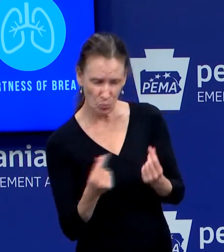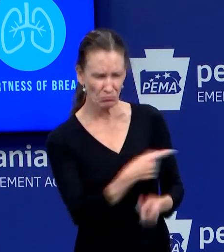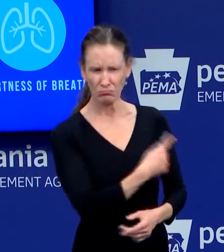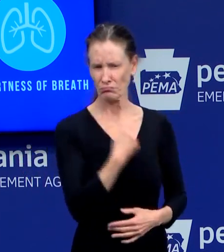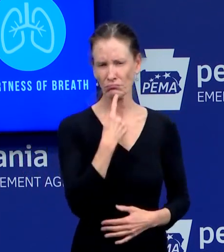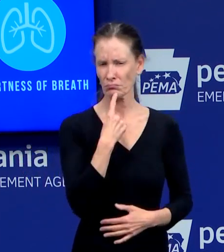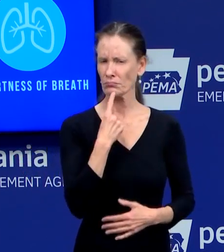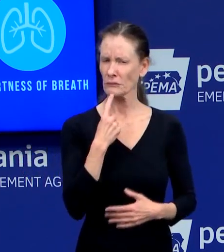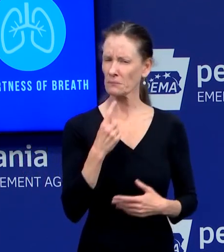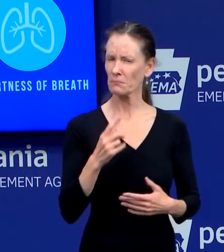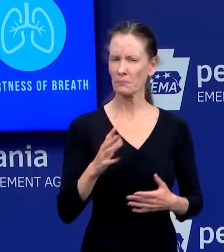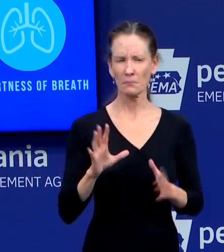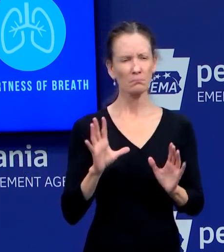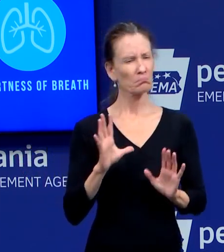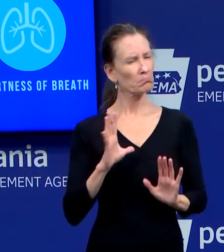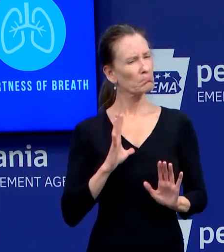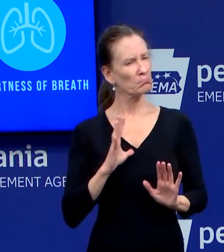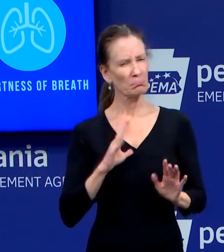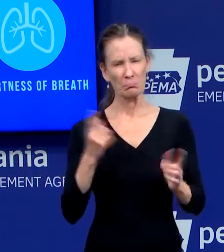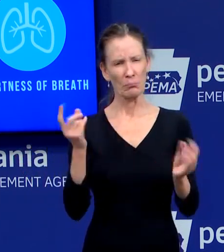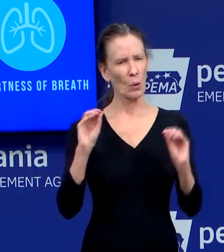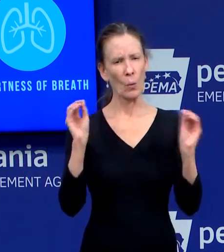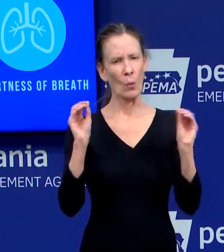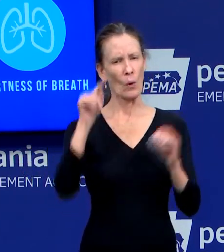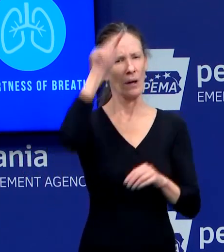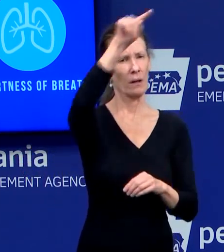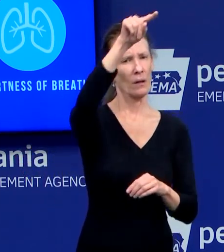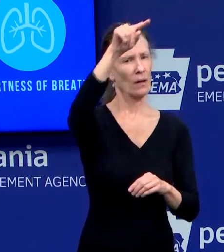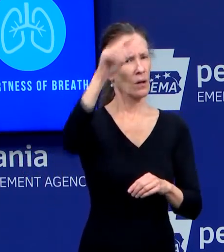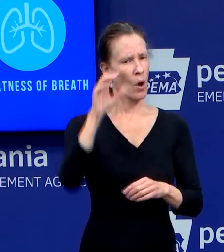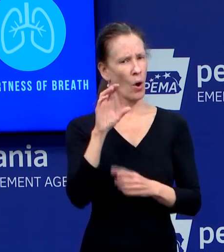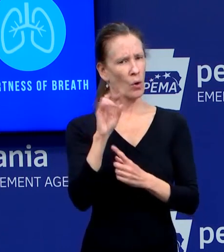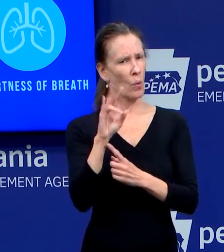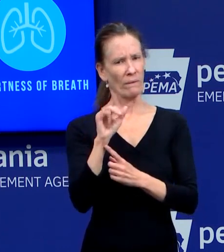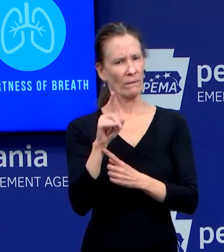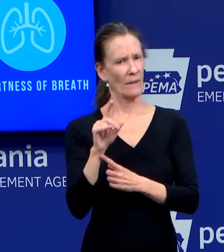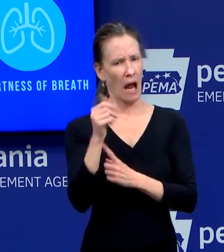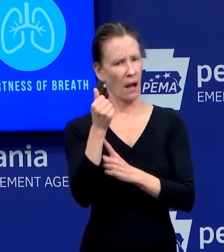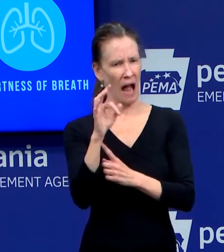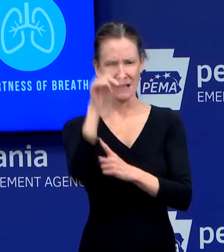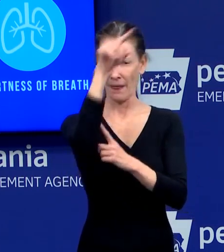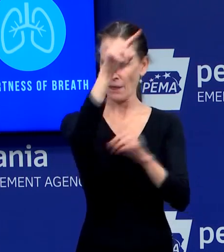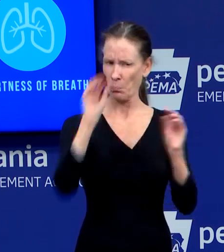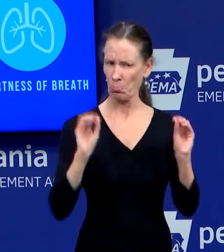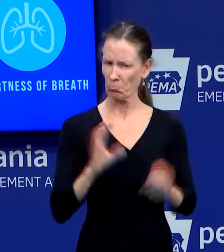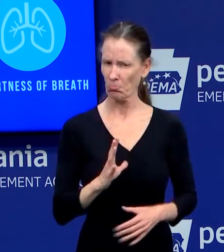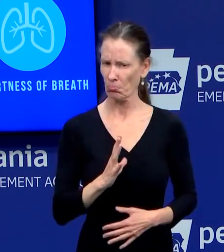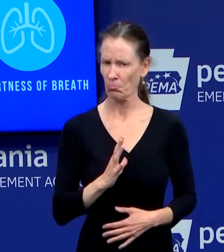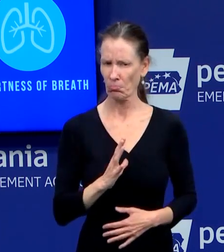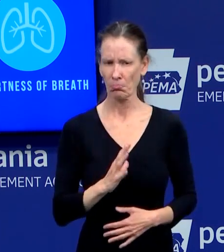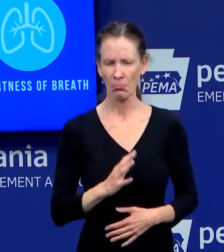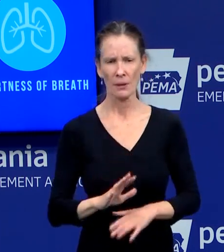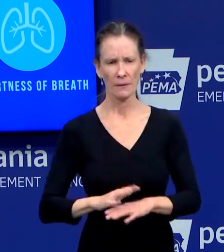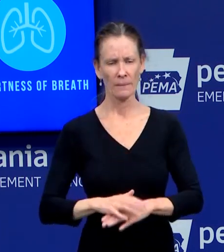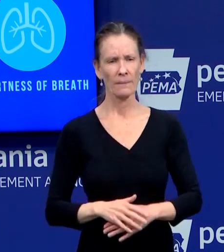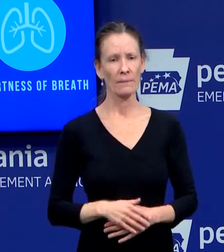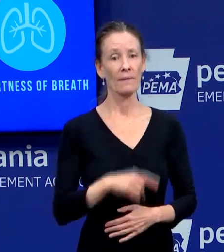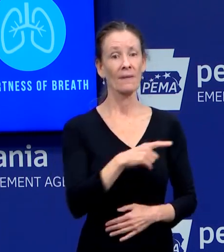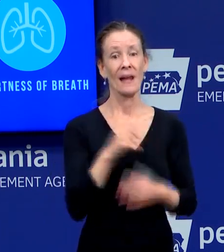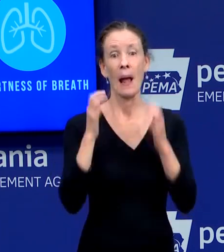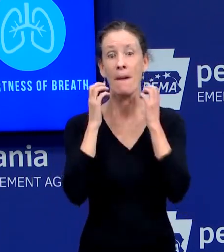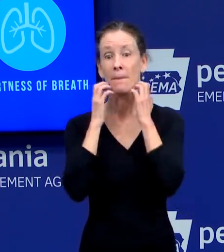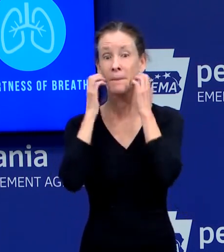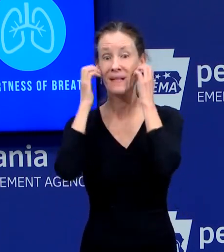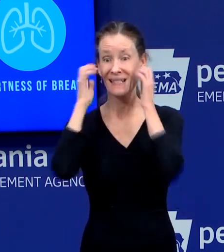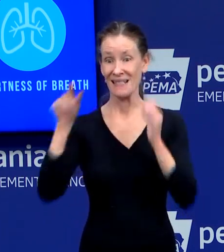COVID-19, unlike something like measles, uh, could travel through air for probably up to six feet. It's probably a little less, but let's say six feet.